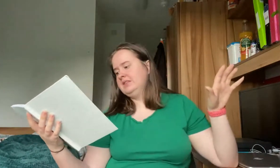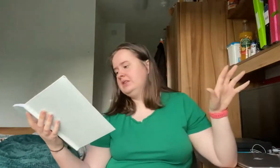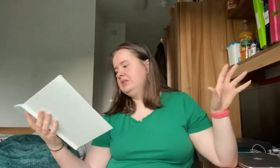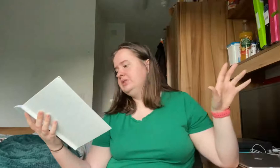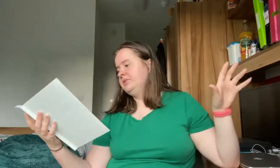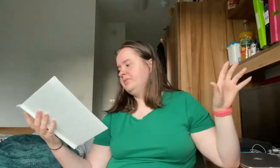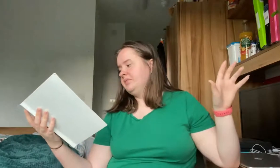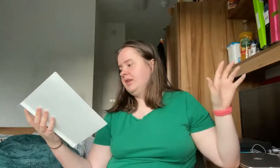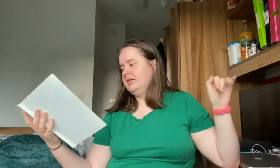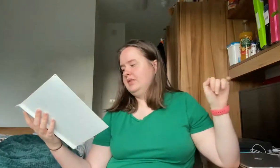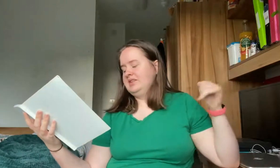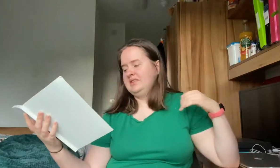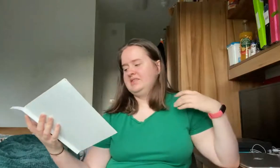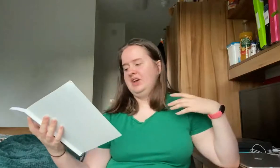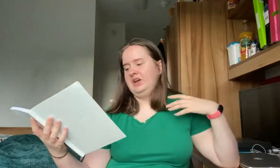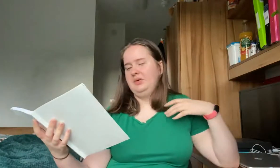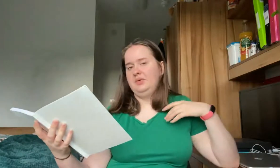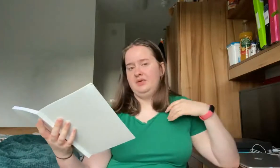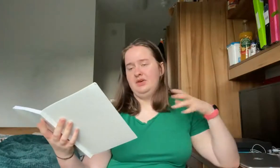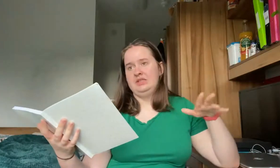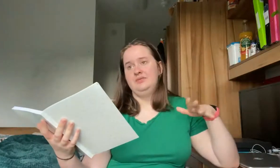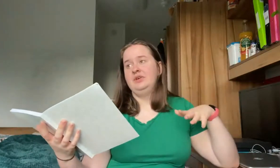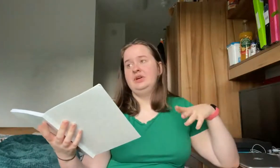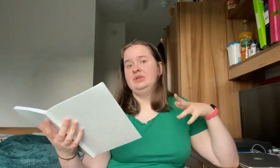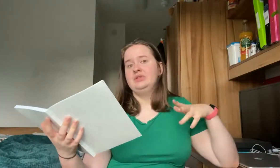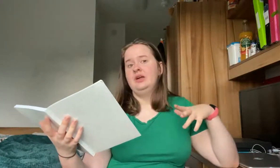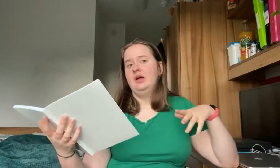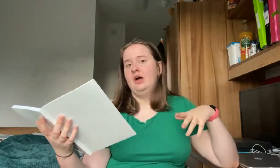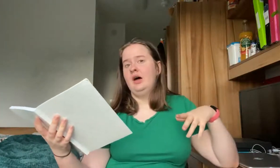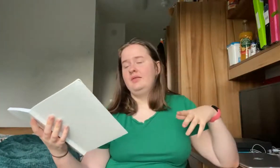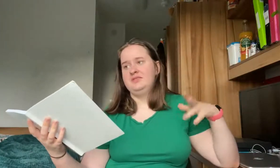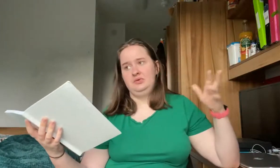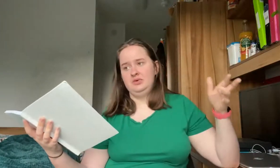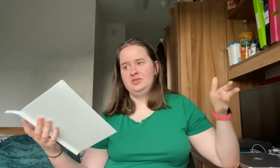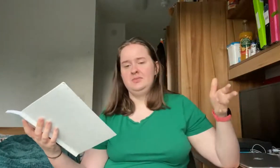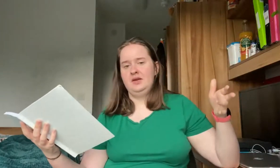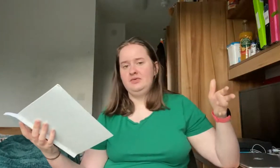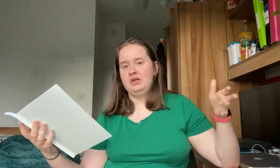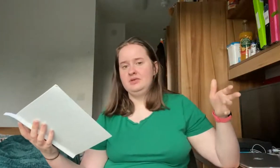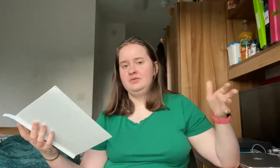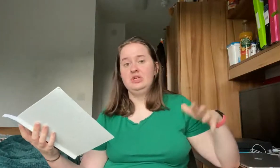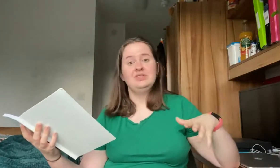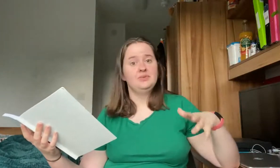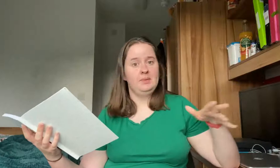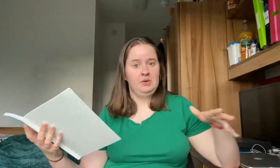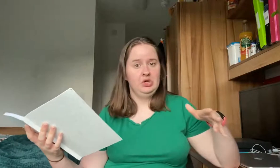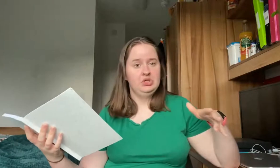the test go with the frozen food I've still got some of that frozen food so I'm good